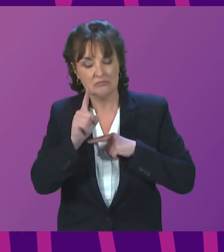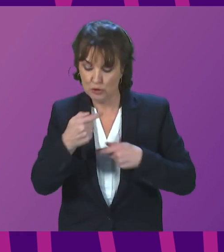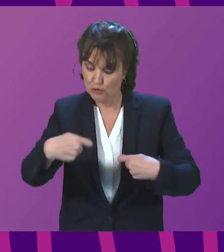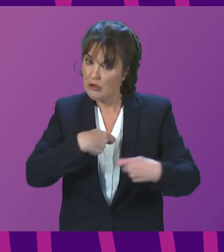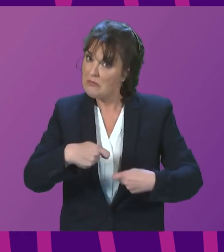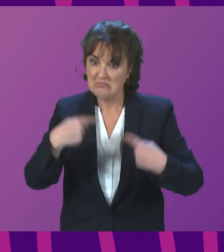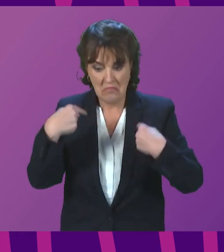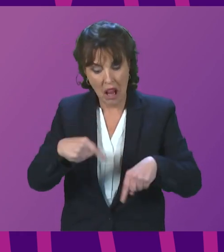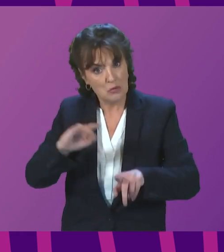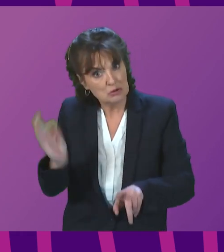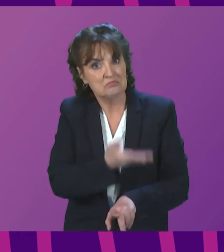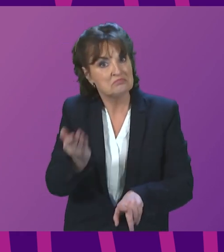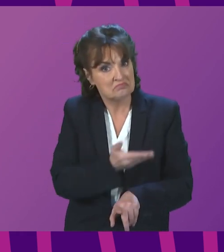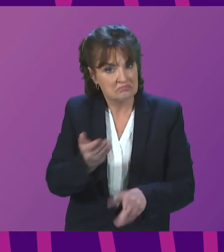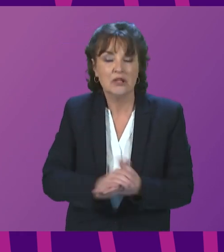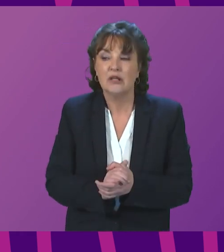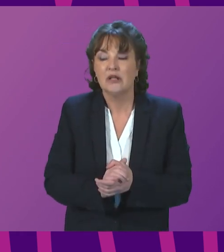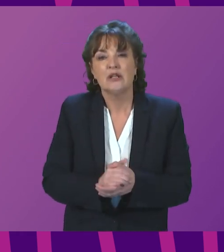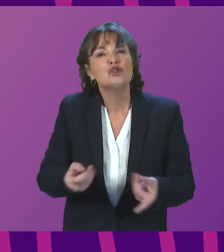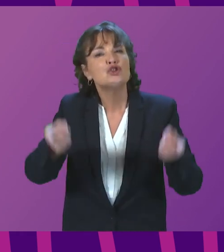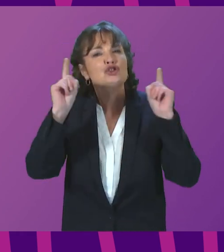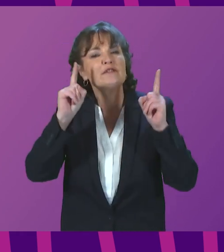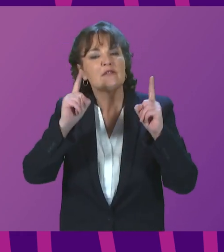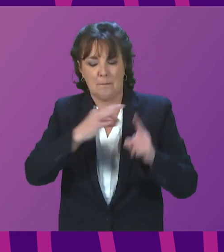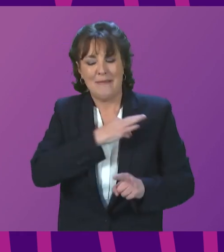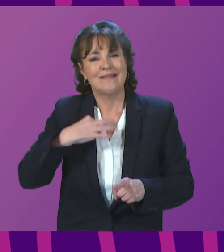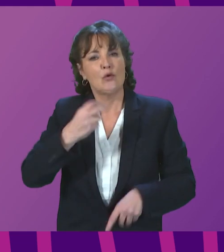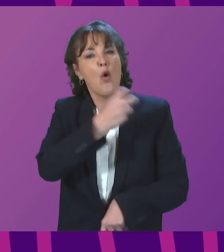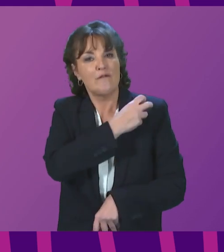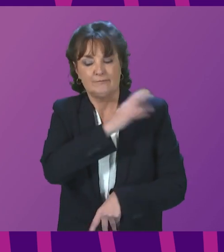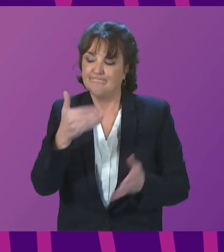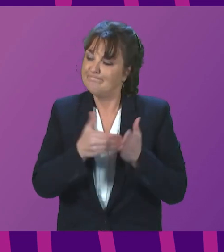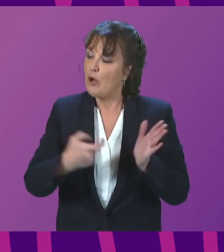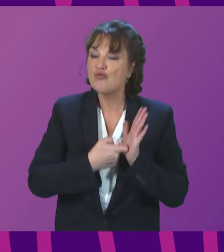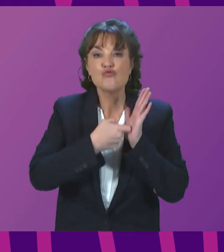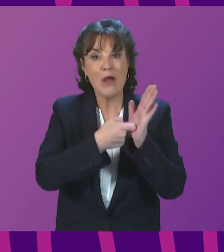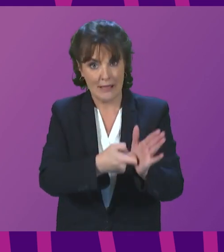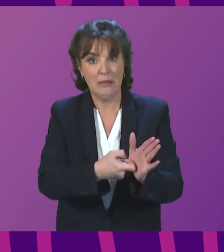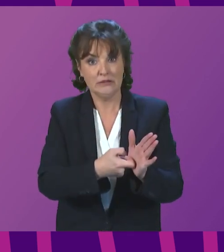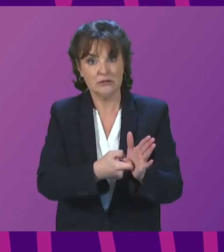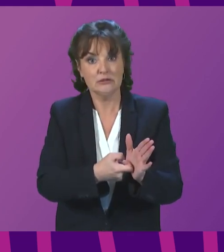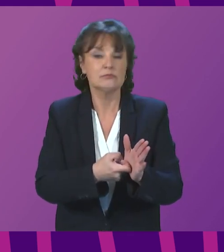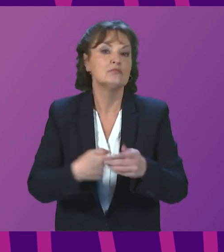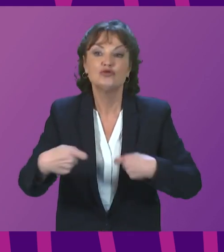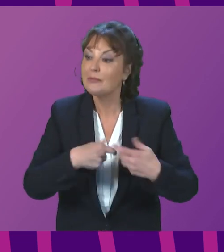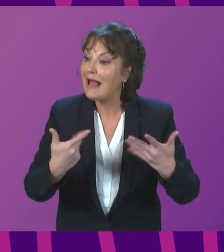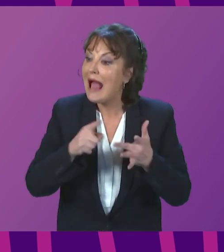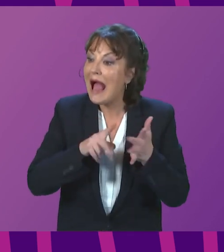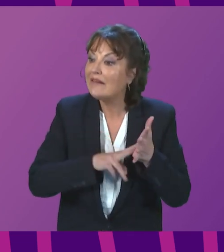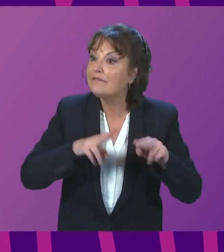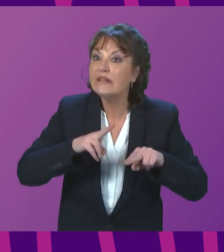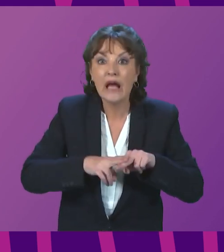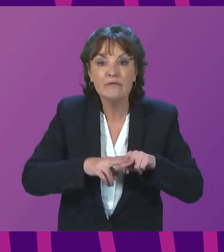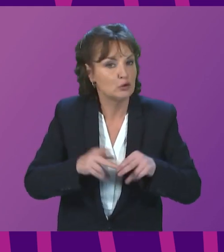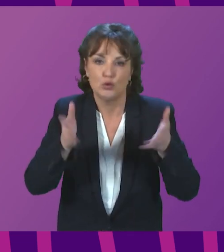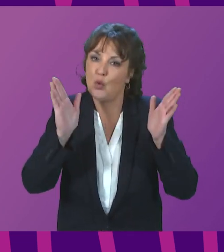to proceed without delay. The Chief Medical Officer is now recommending that fertility treatment for unvaccinated patients no longer